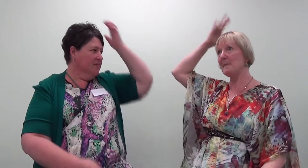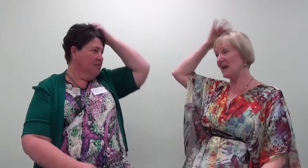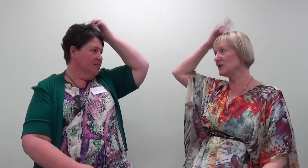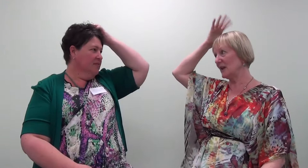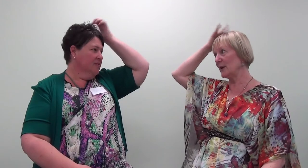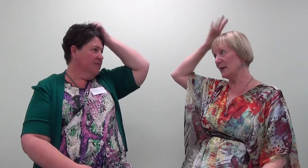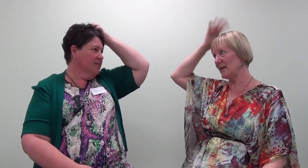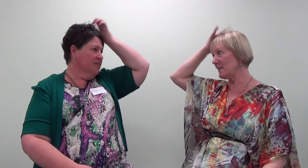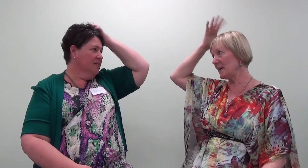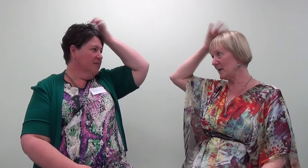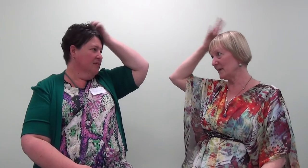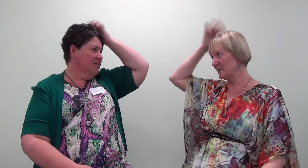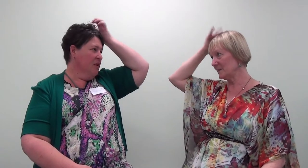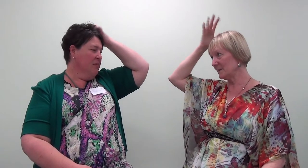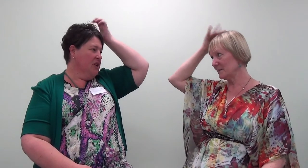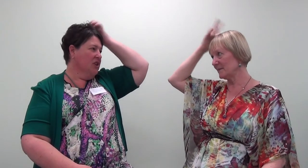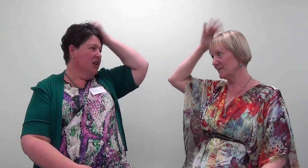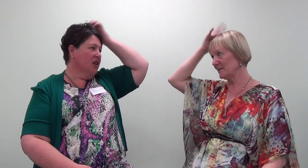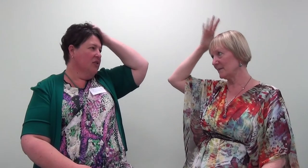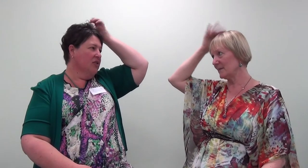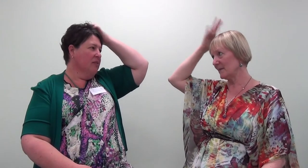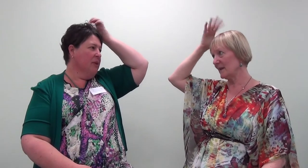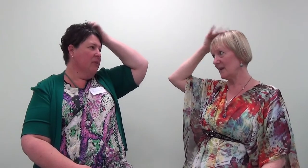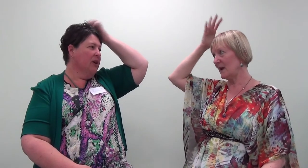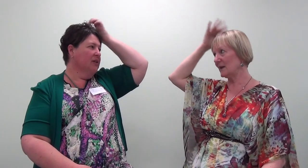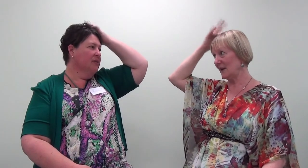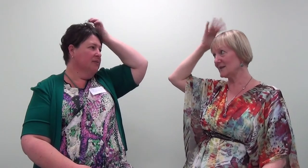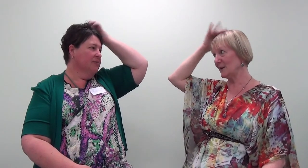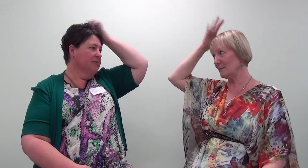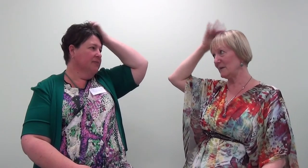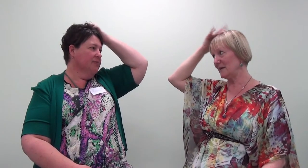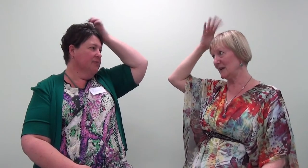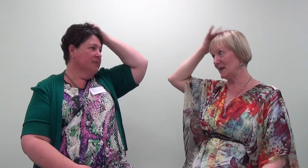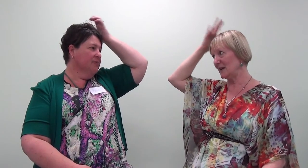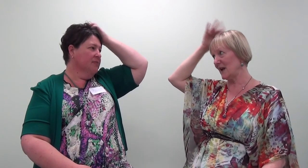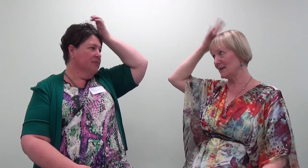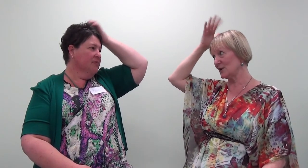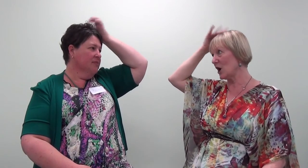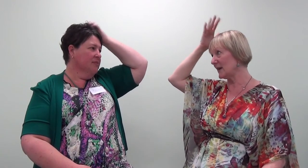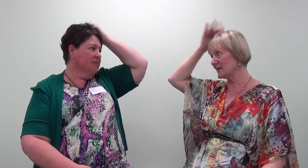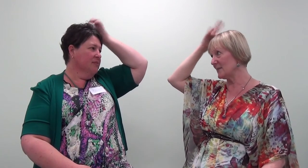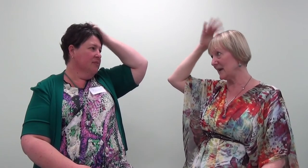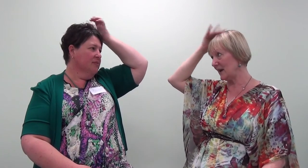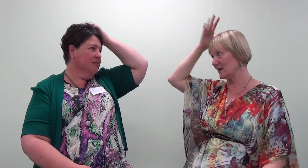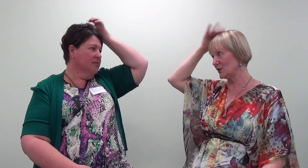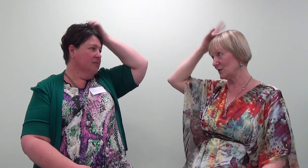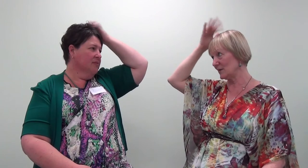Imagining going to that memory. And guessing I'd be feeling it as tightness in my neck and shoulders.